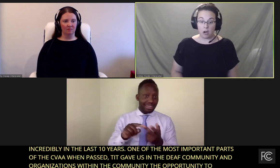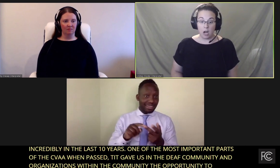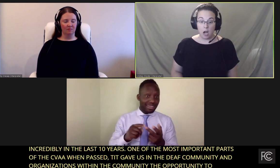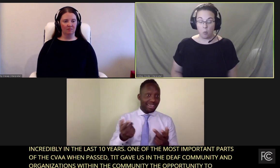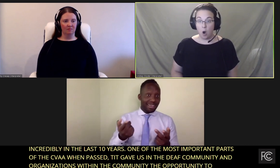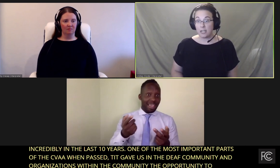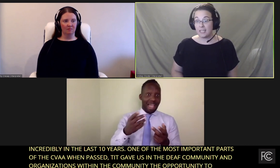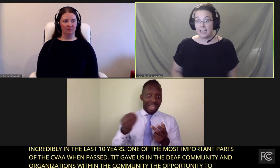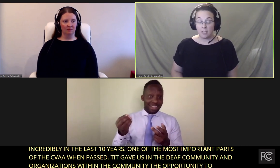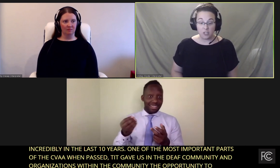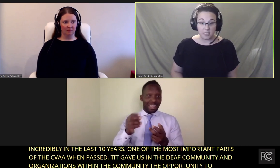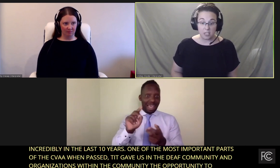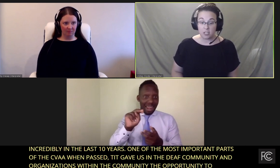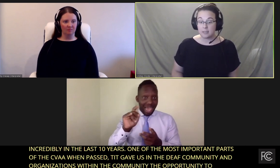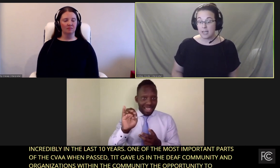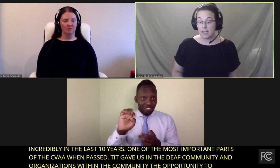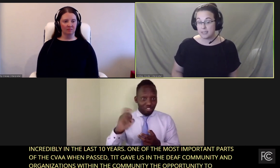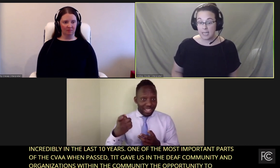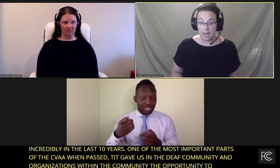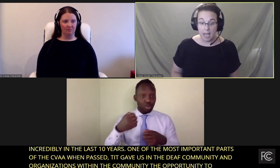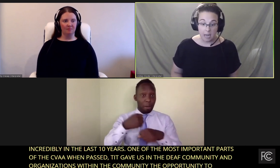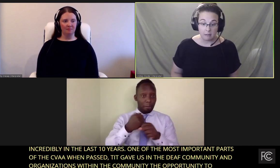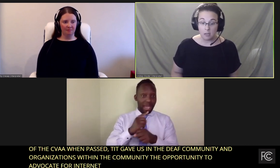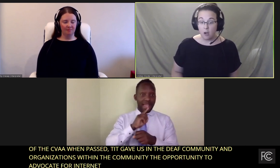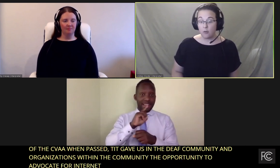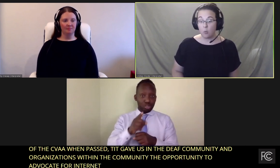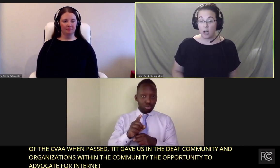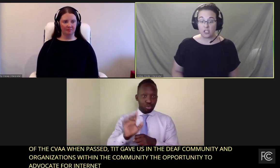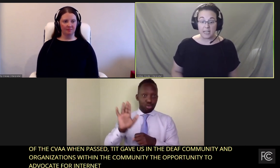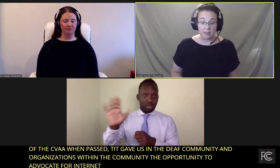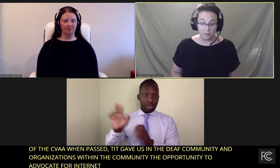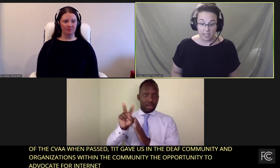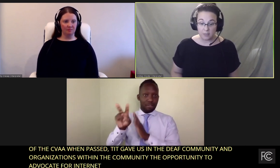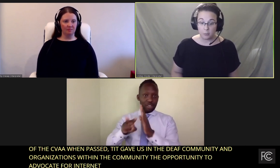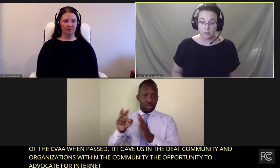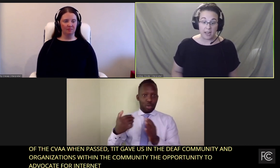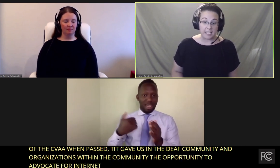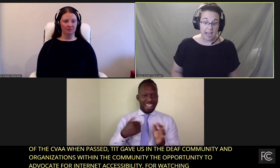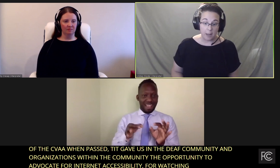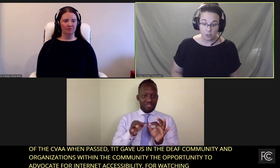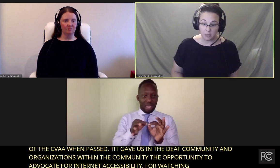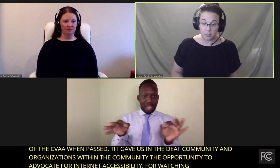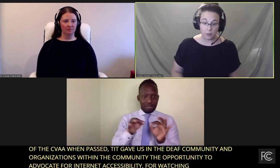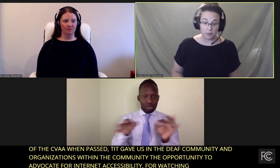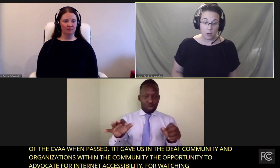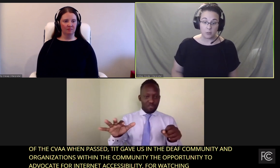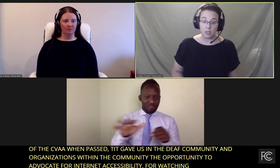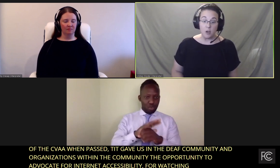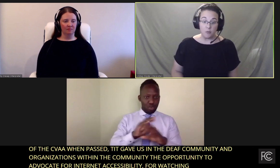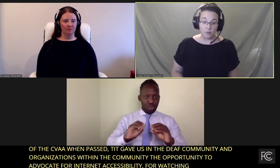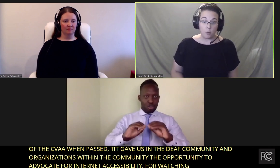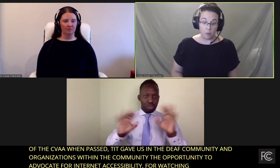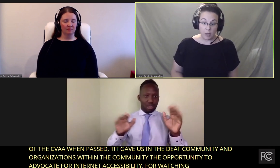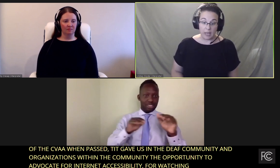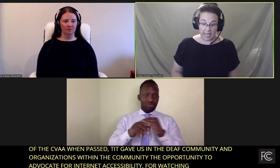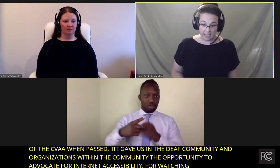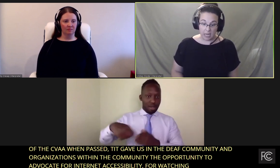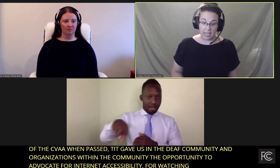For watching television stations like CNN, for watching Netflix, for providing captions for those,